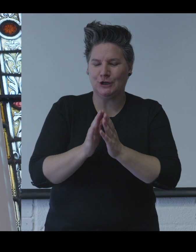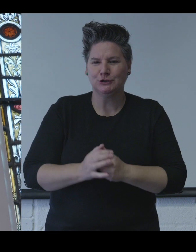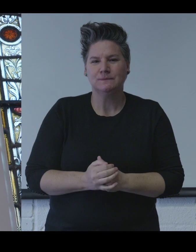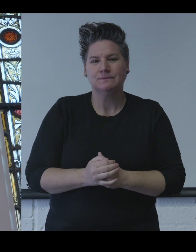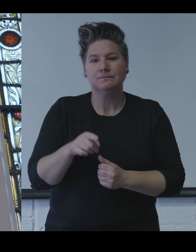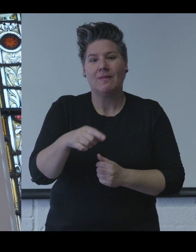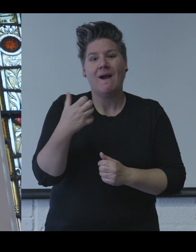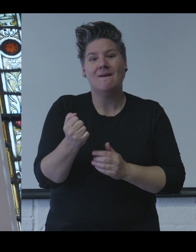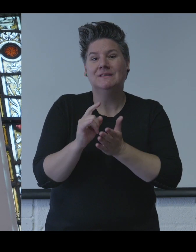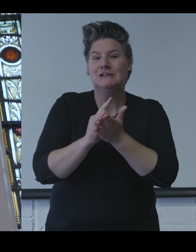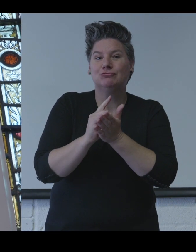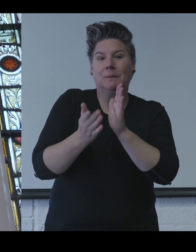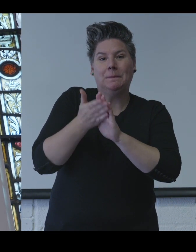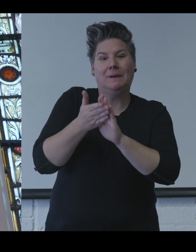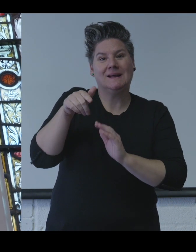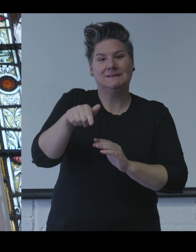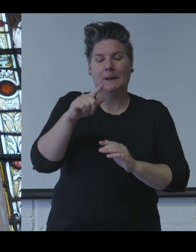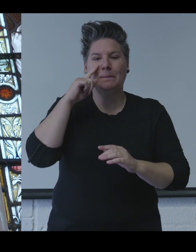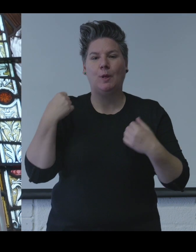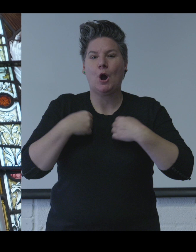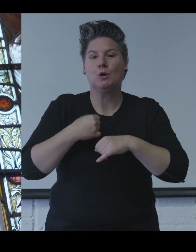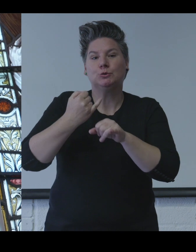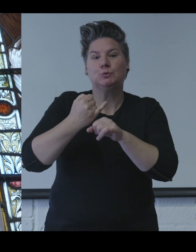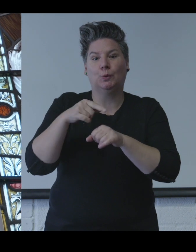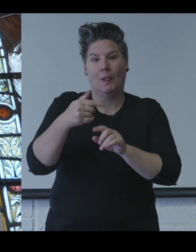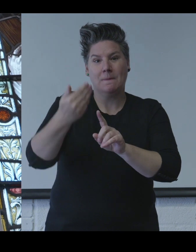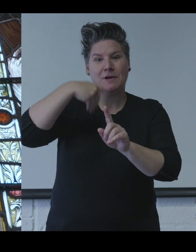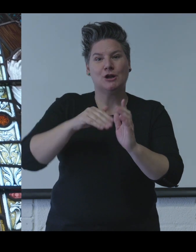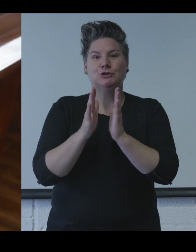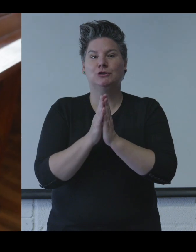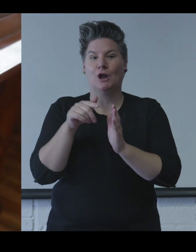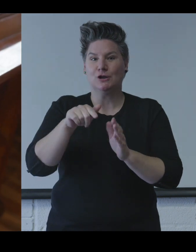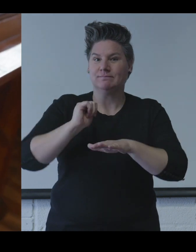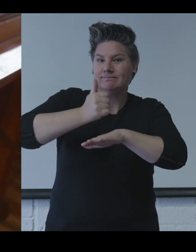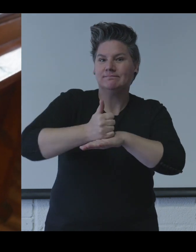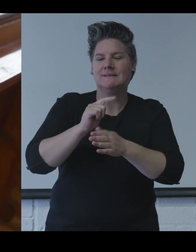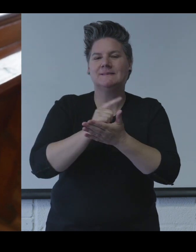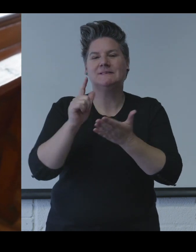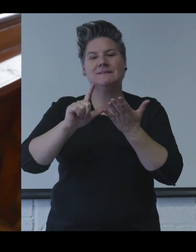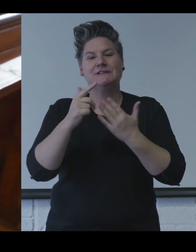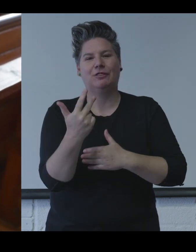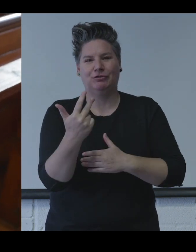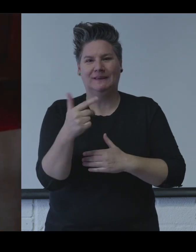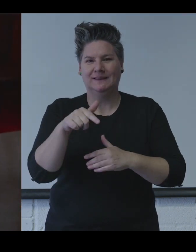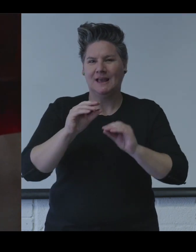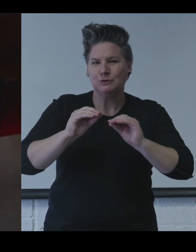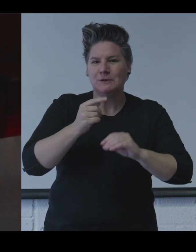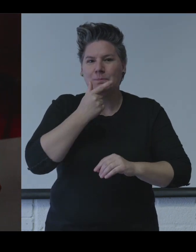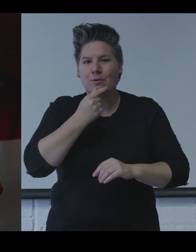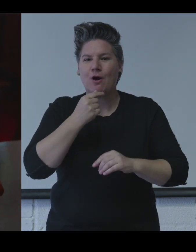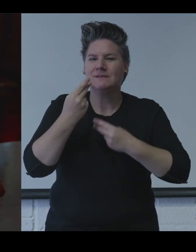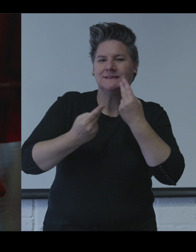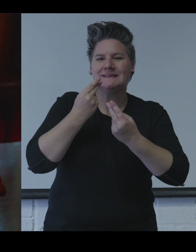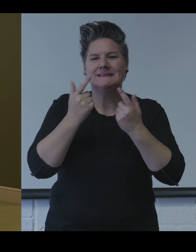A team of Bluecoat School volunteers provide a personal guided tour of the First Presbyterian Church, a listed historic building